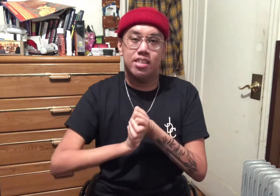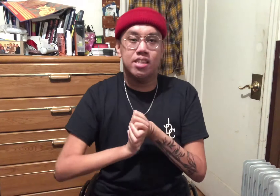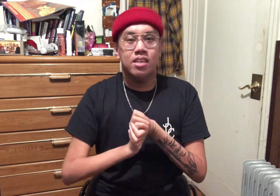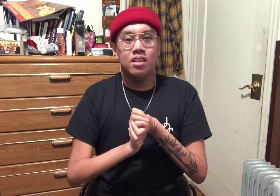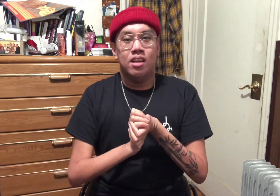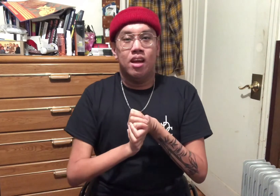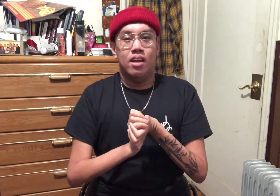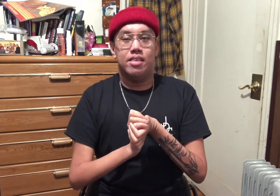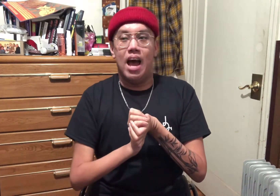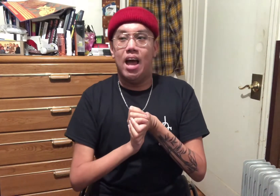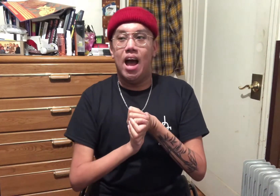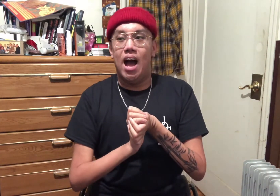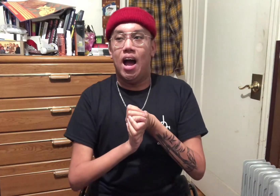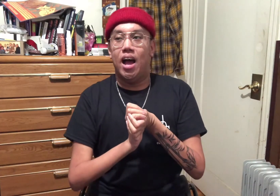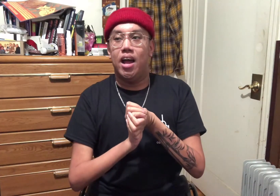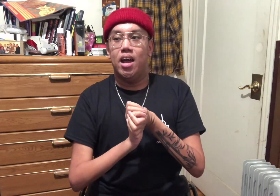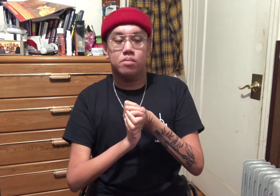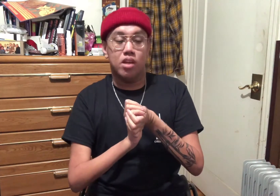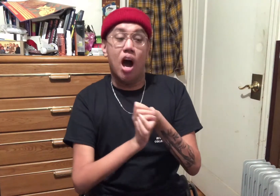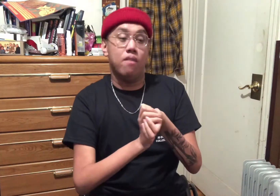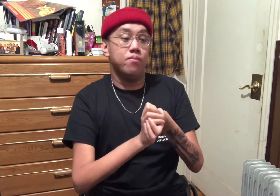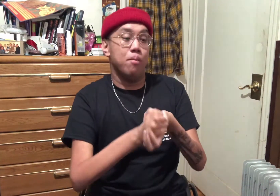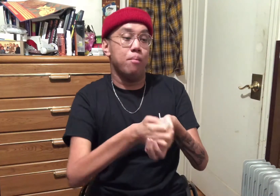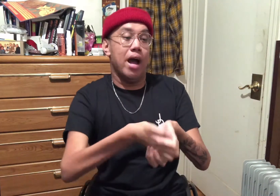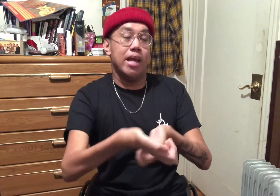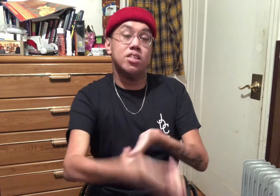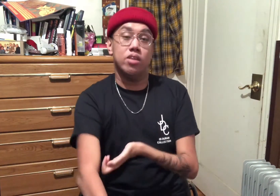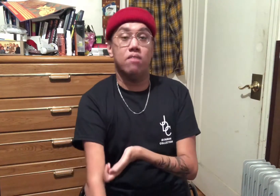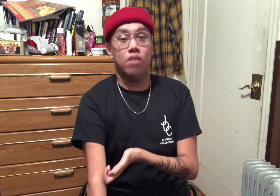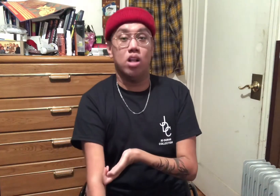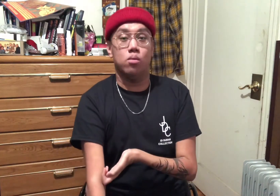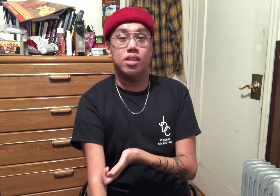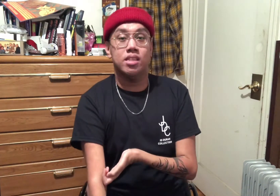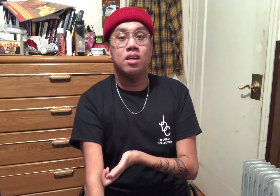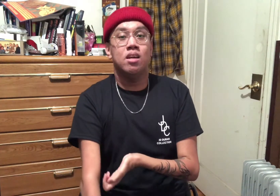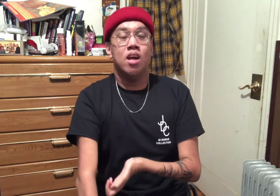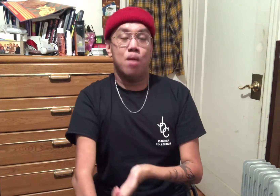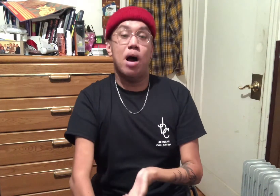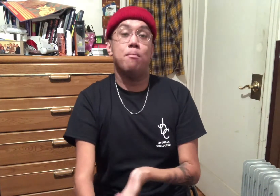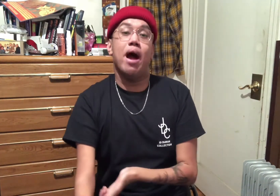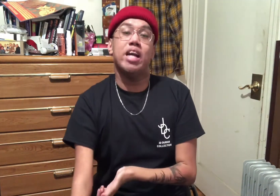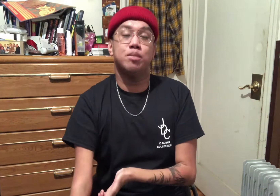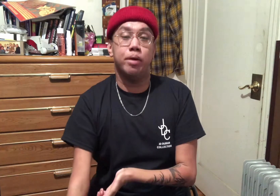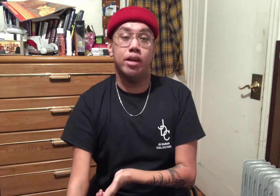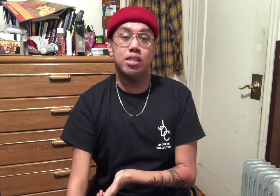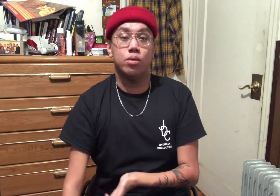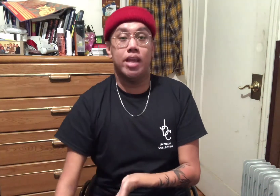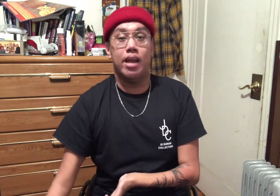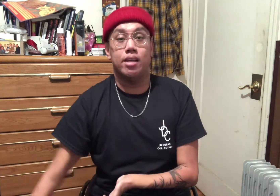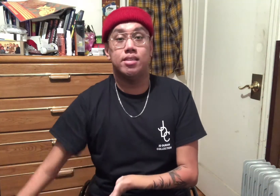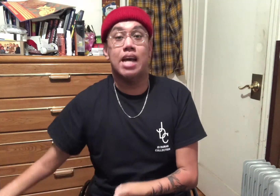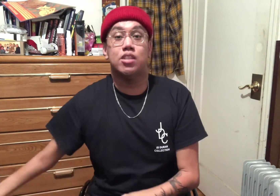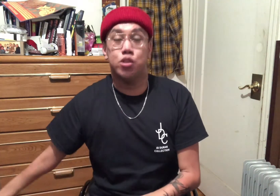that I got from my Instagram followers about my experience with getting tattoos.